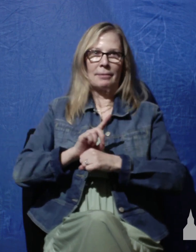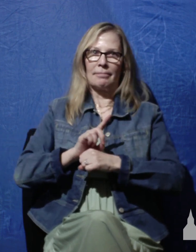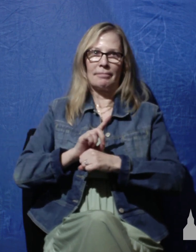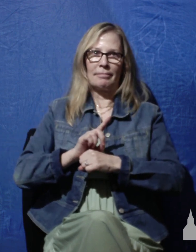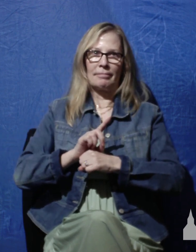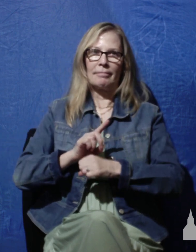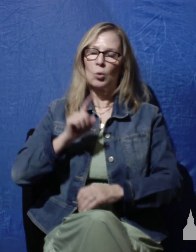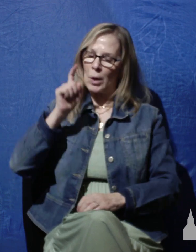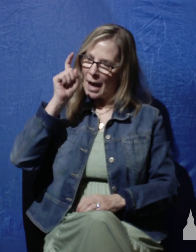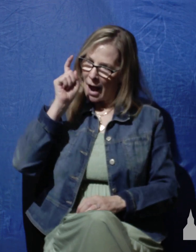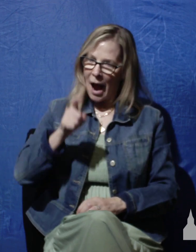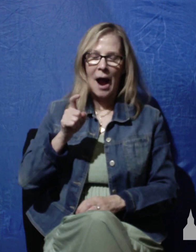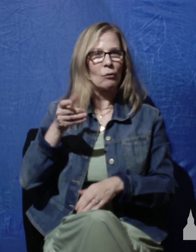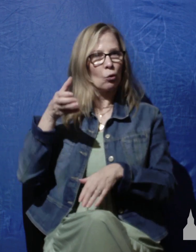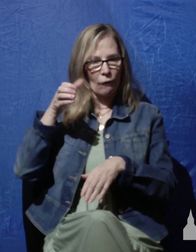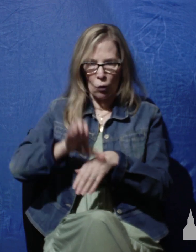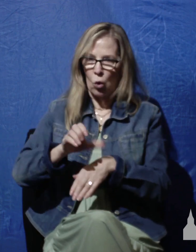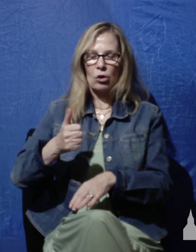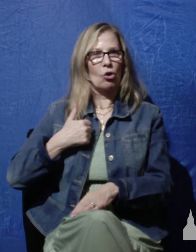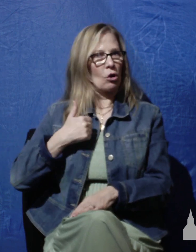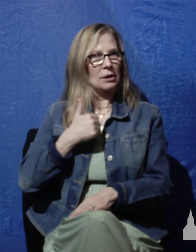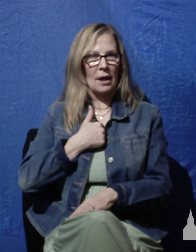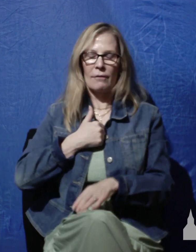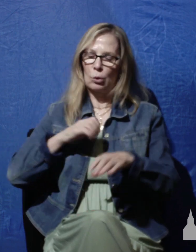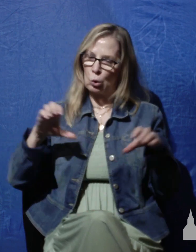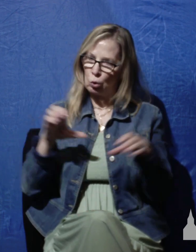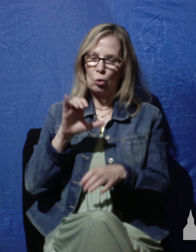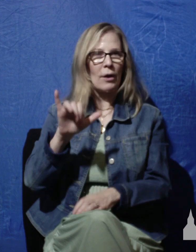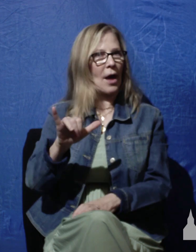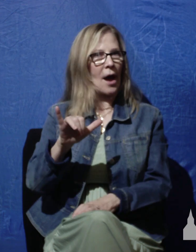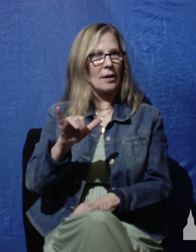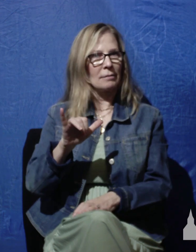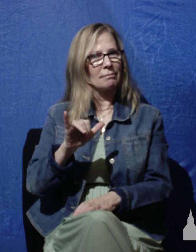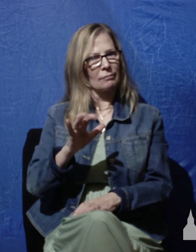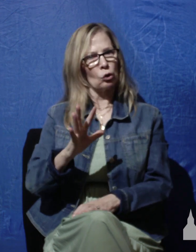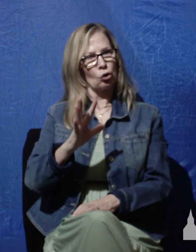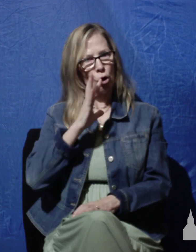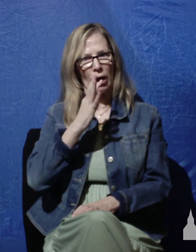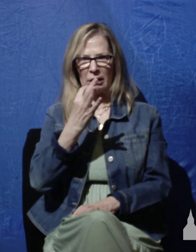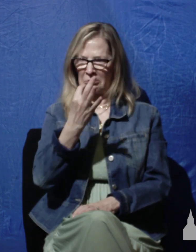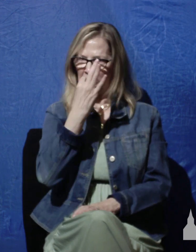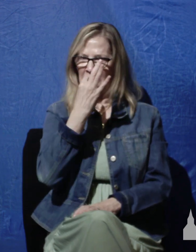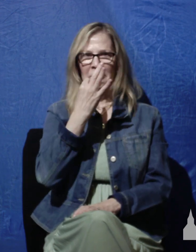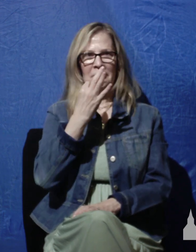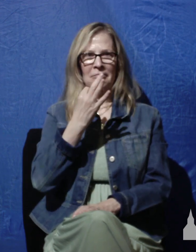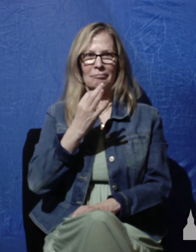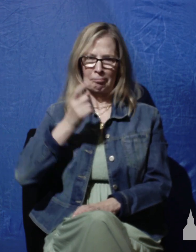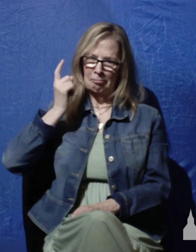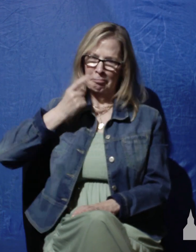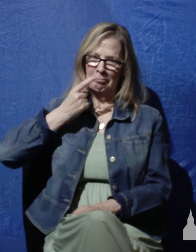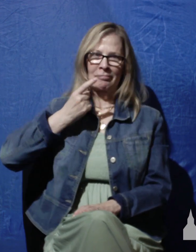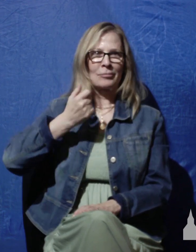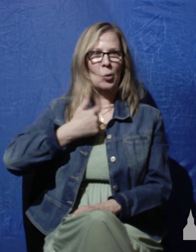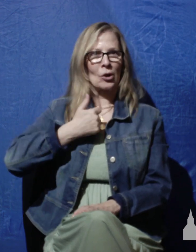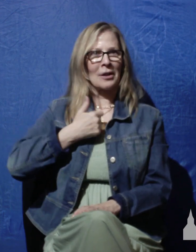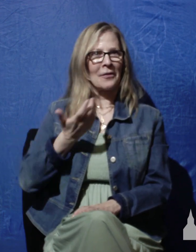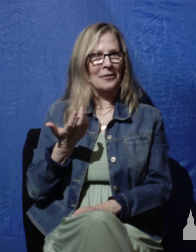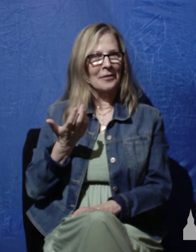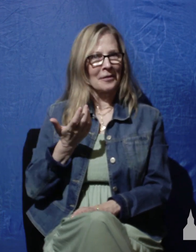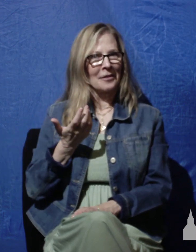have to force ourselves to do by talking some sense to ourselves. But